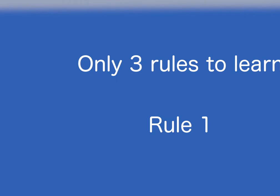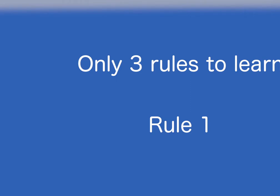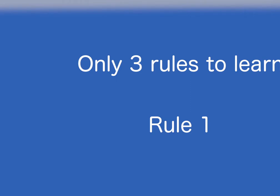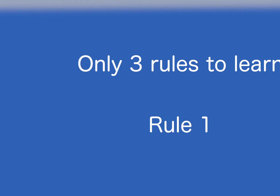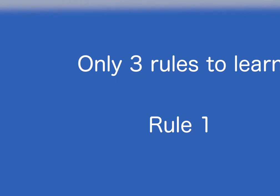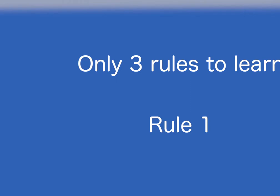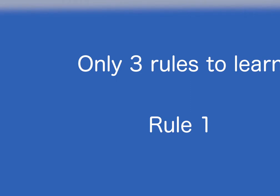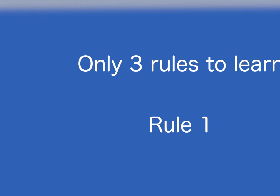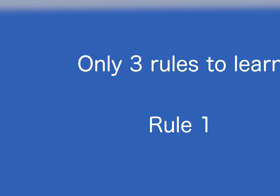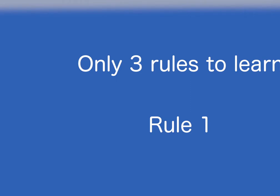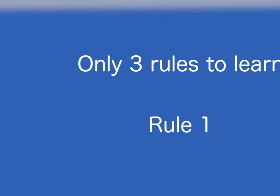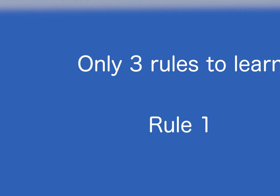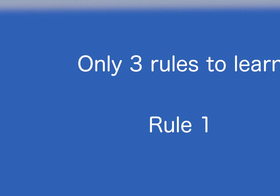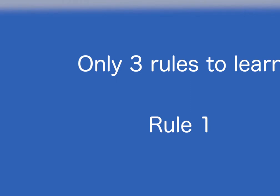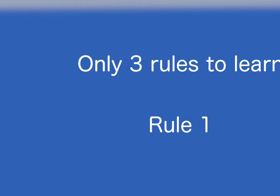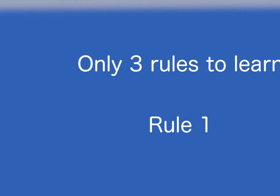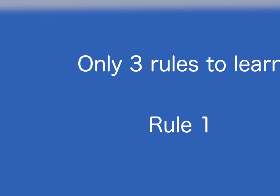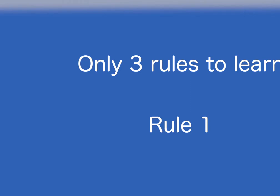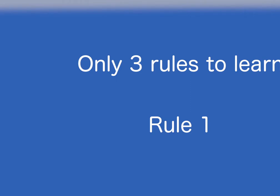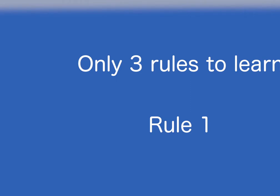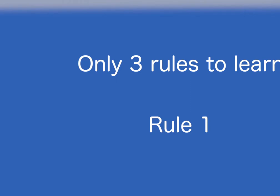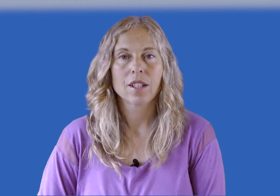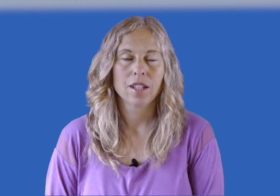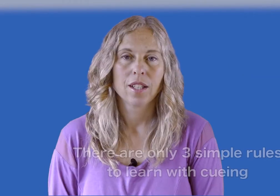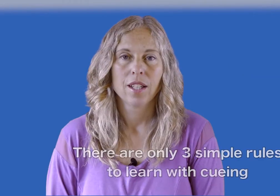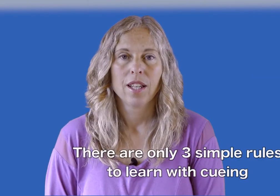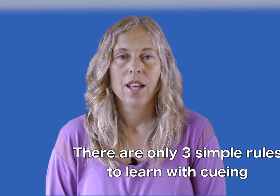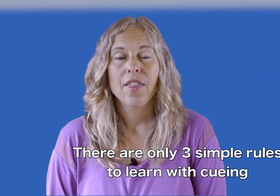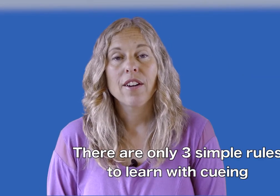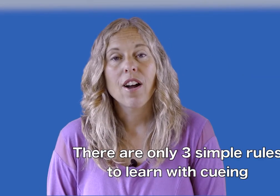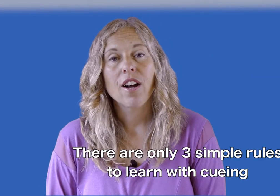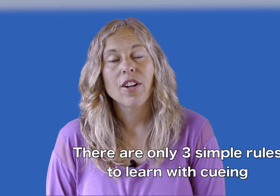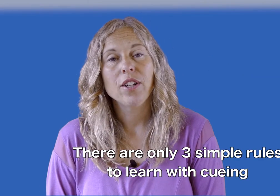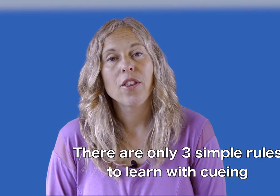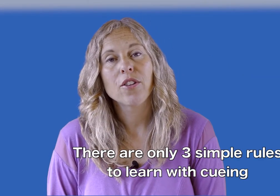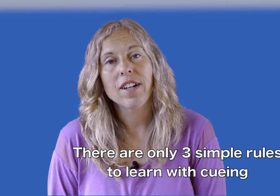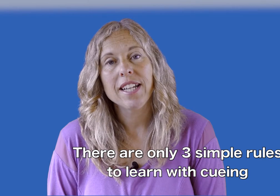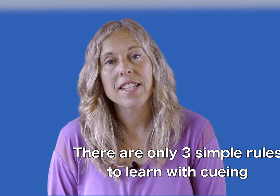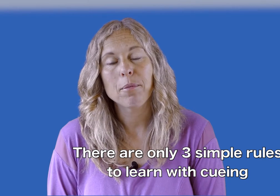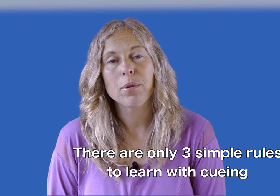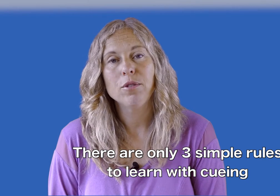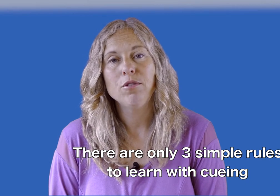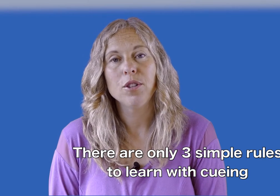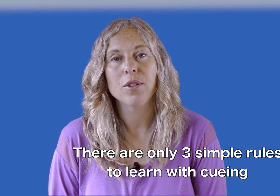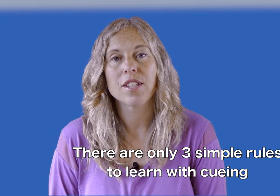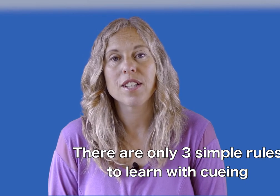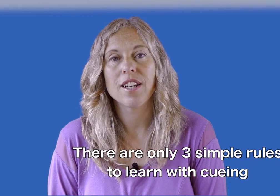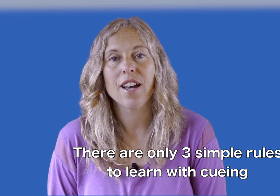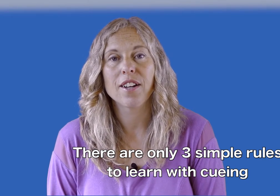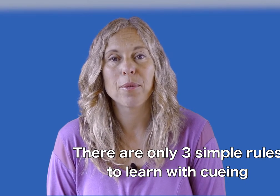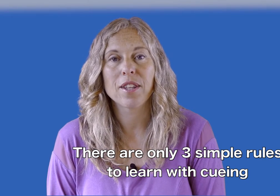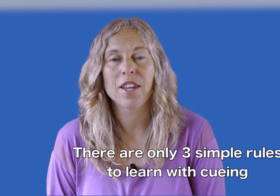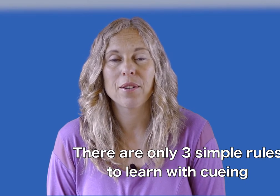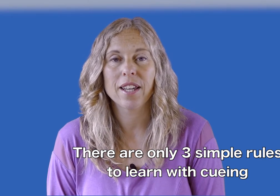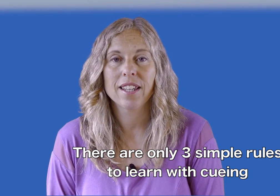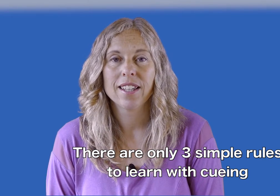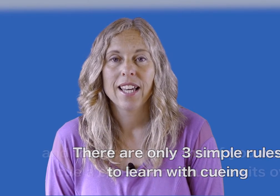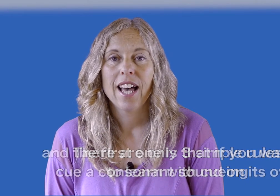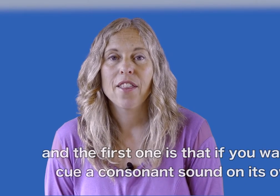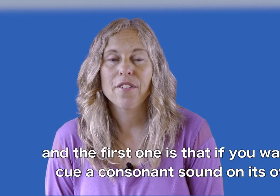rules to learn. Rule one. There are only three simple rules to learn with cuing. And the